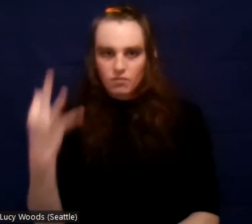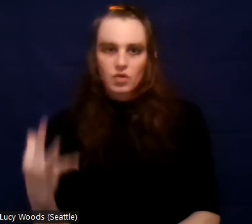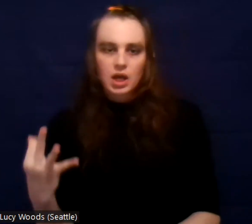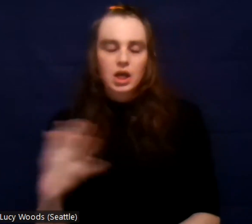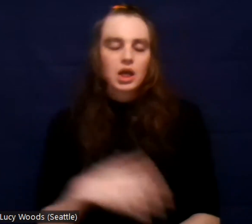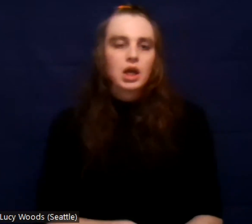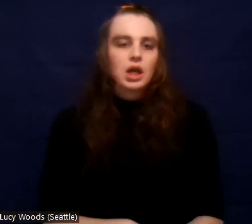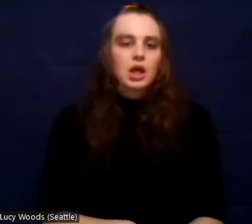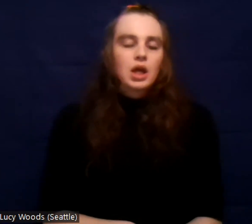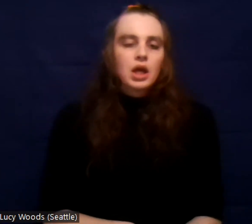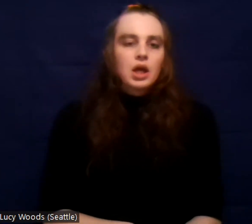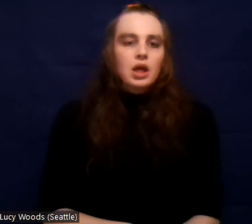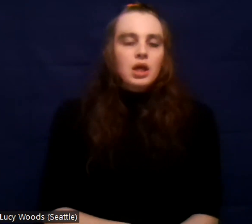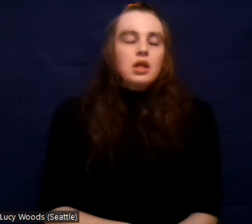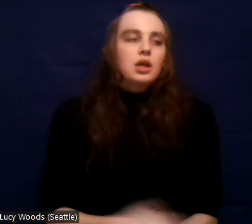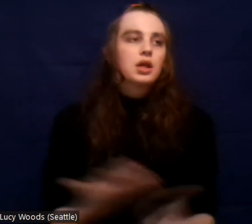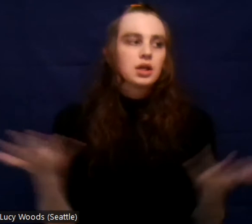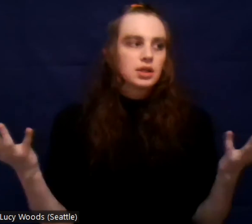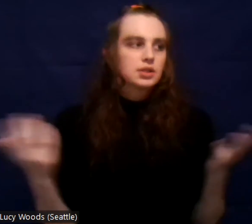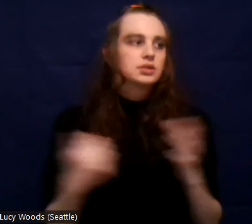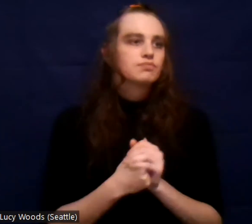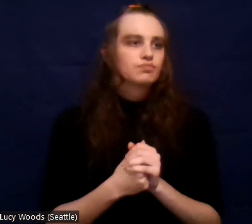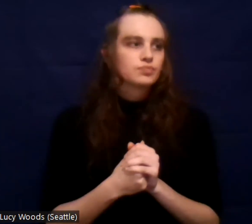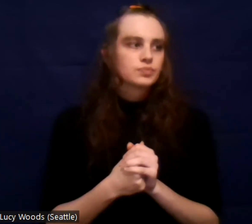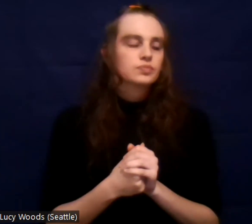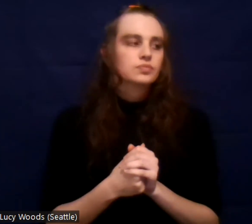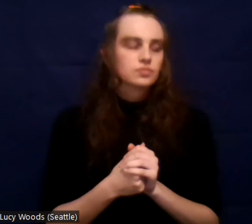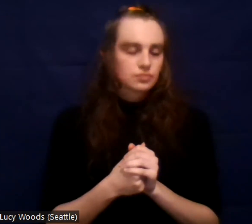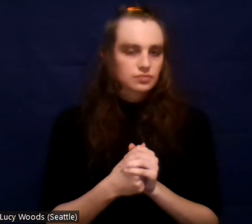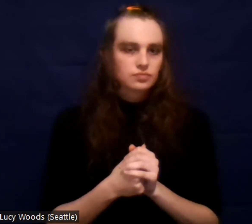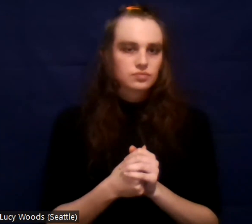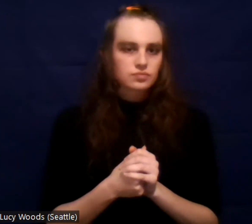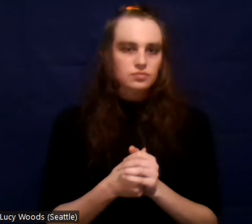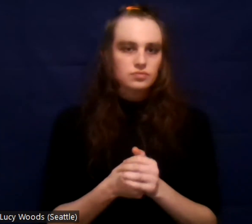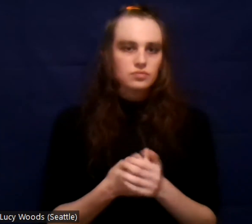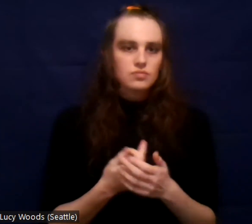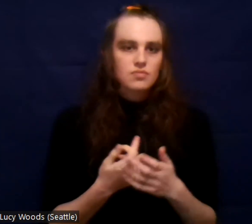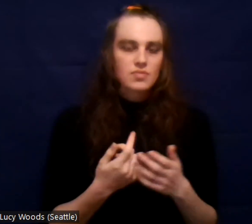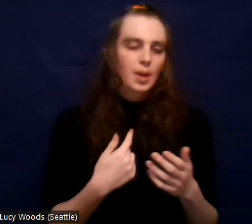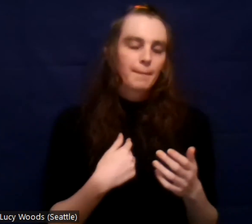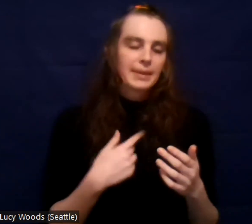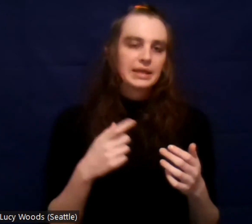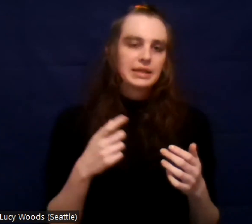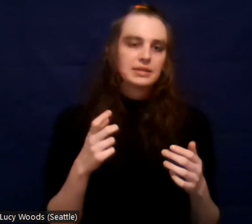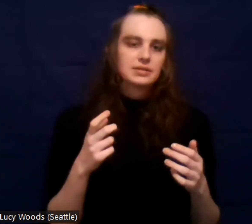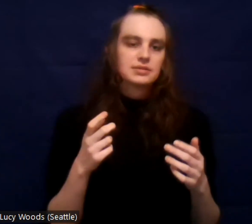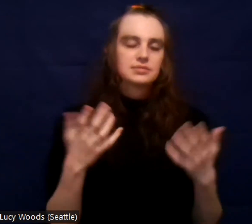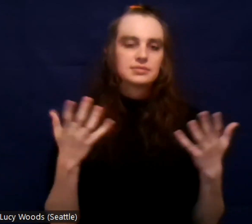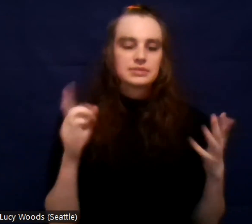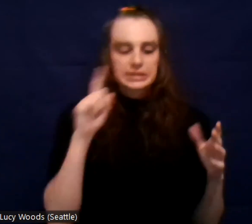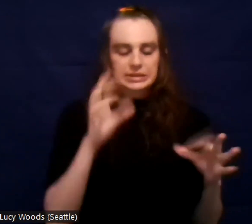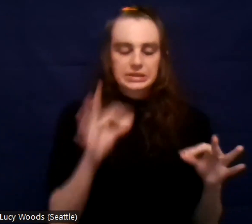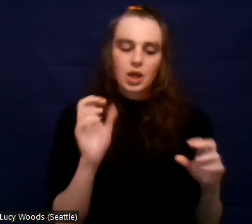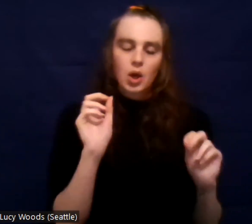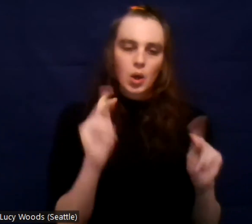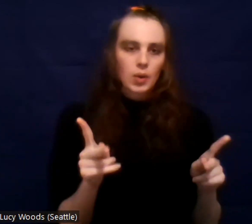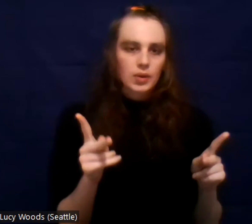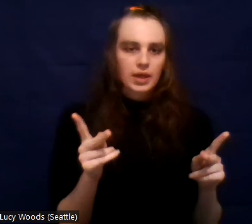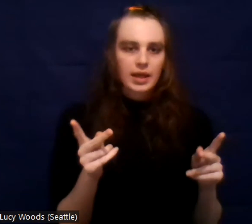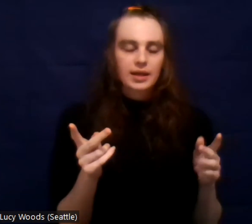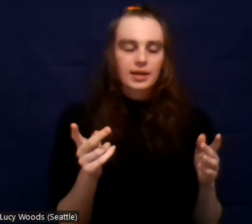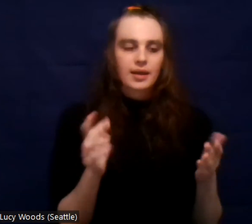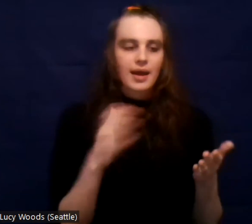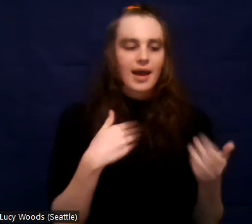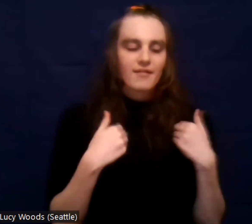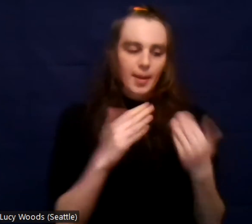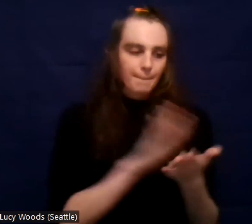willingness just literally to get a piece of paper signed, uh, for my house and it ended up saving my life.